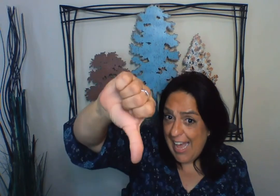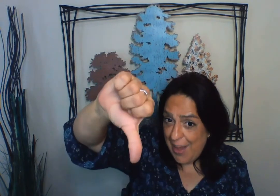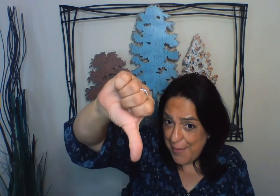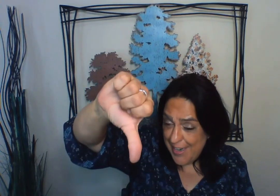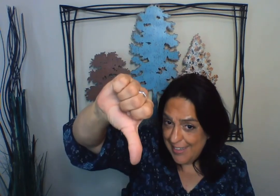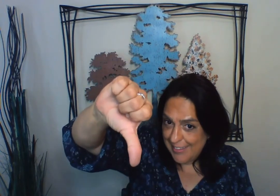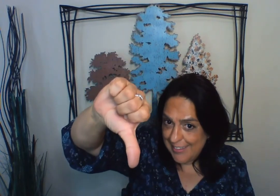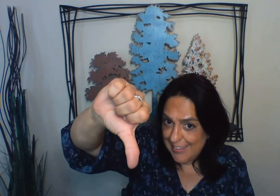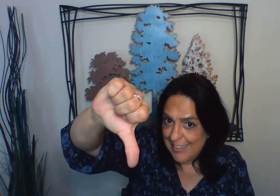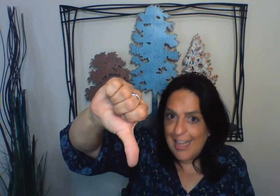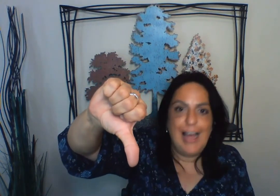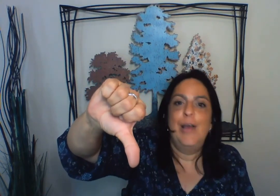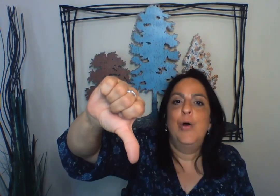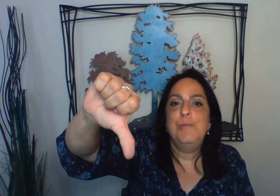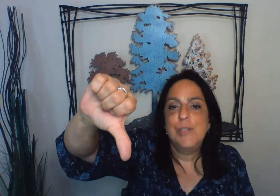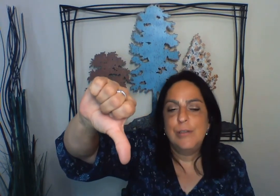I hope so.